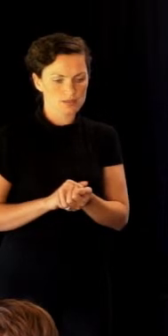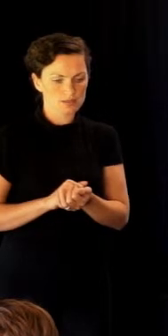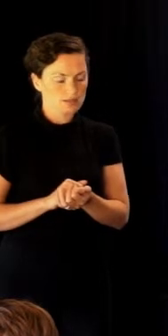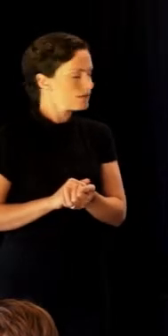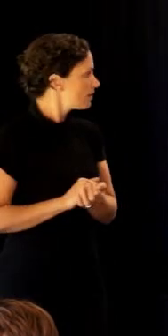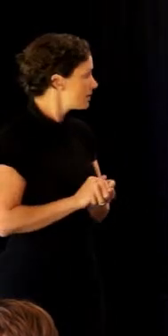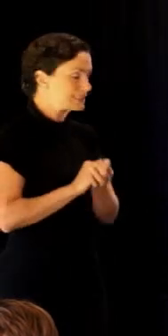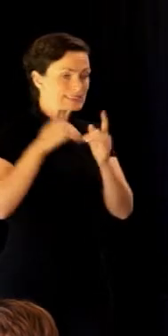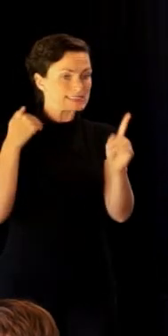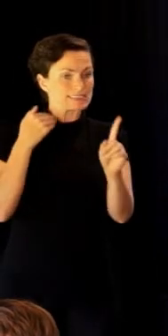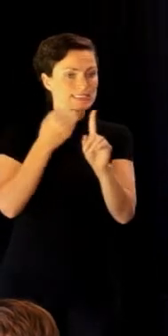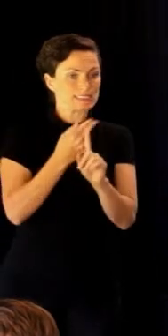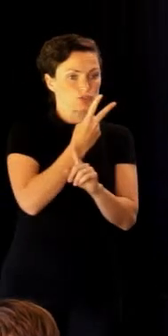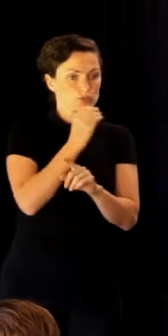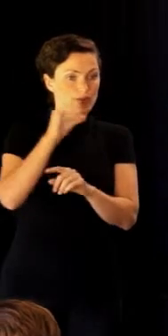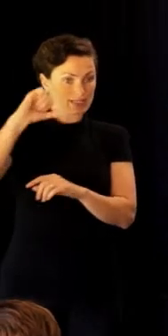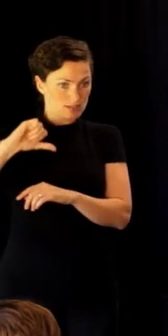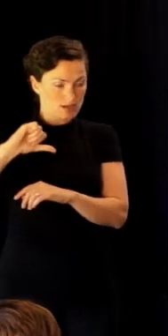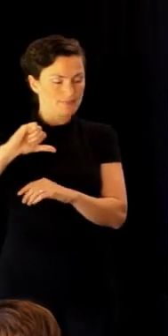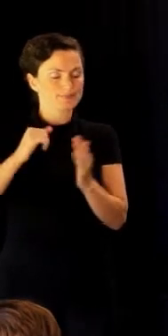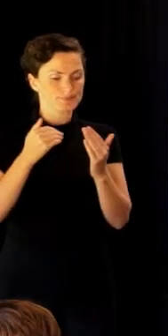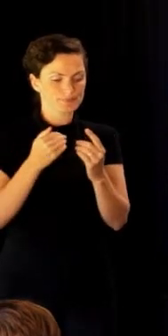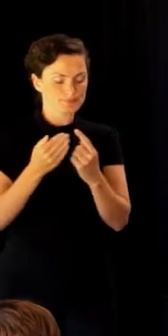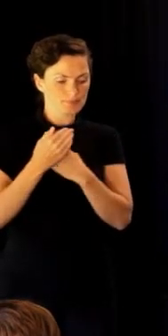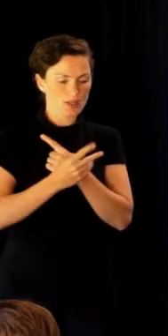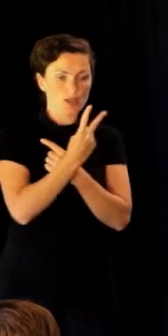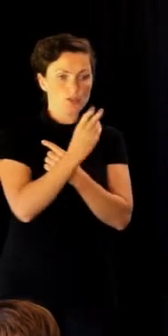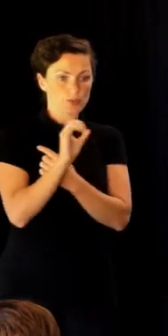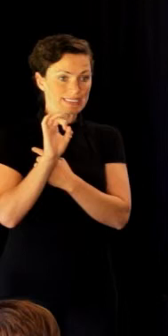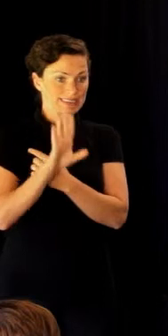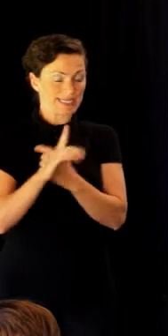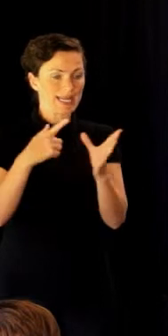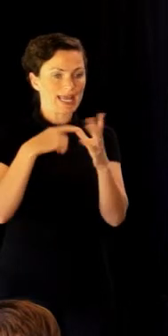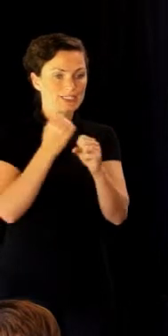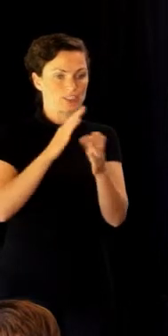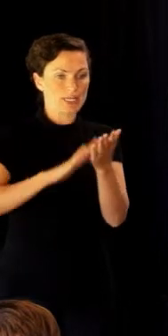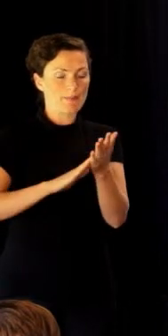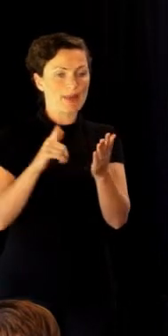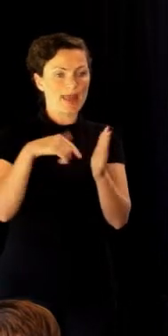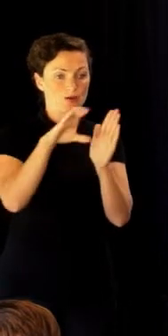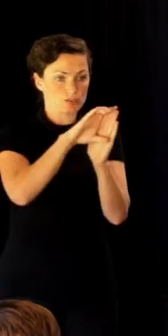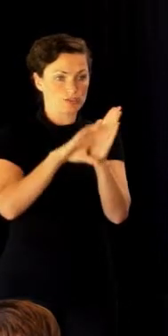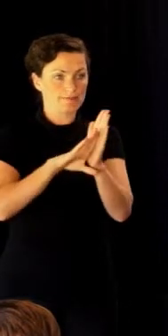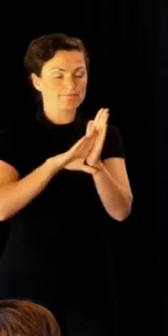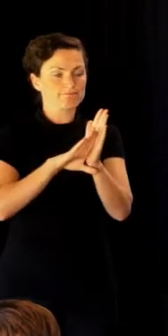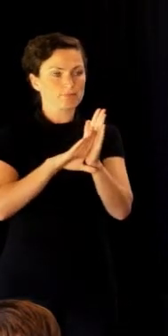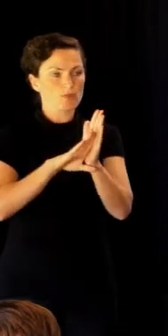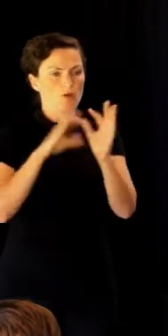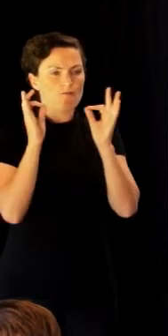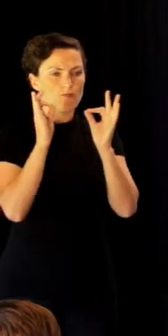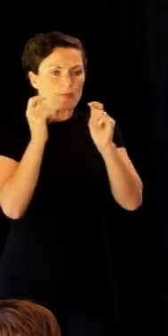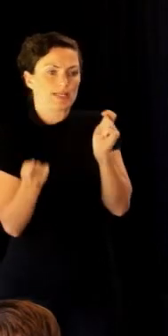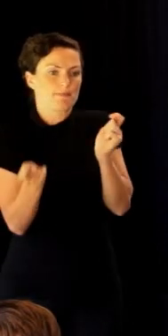What's happened since? 2010 at the AGM, the constitution was formally amended